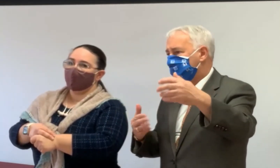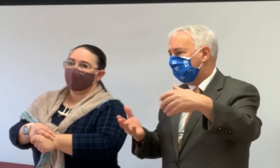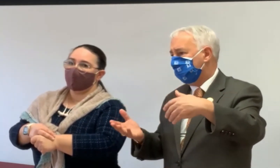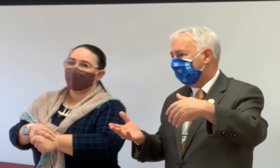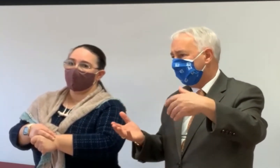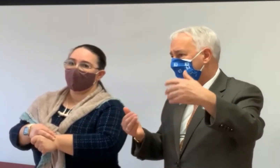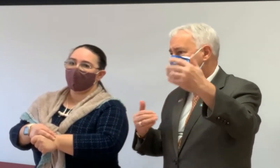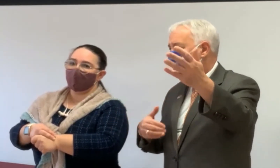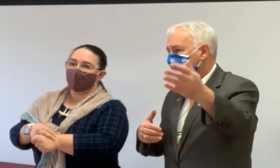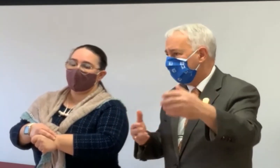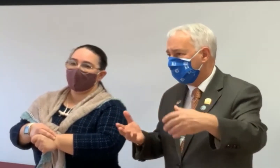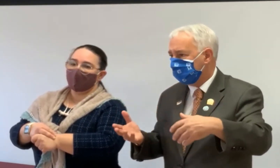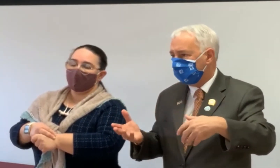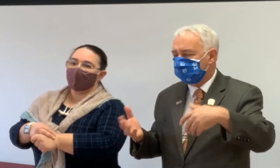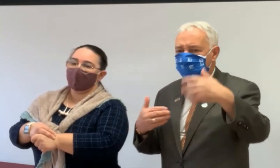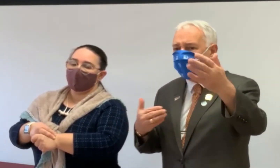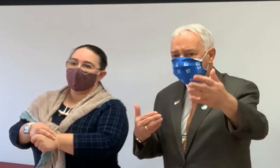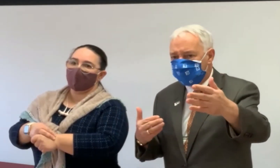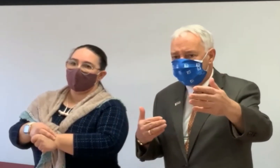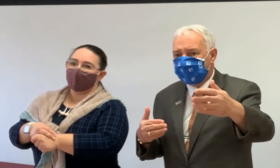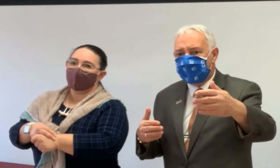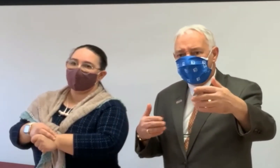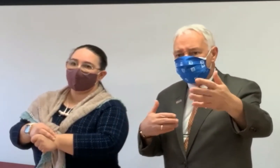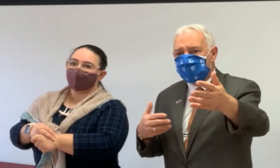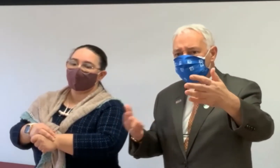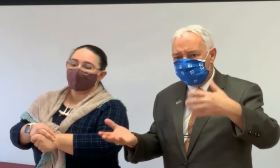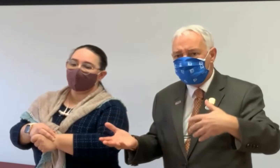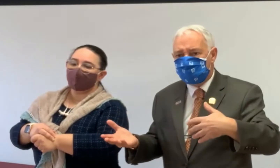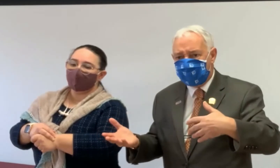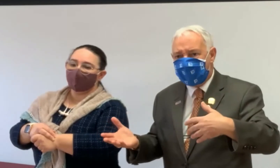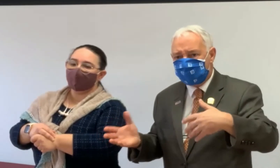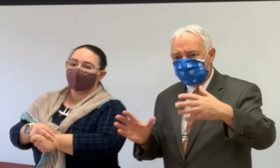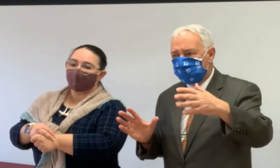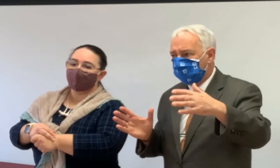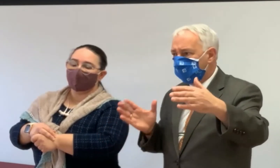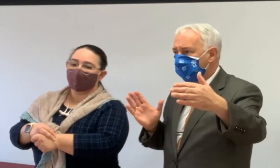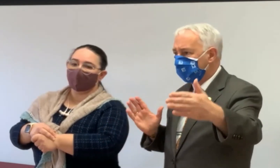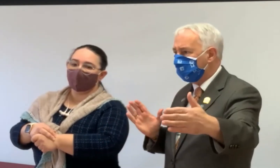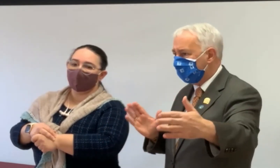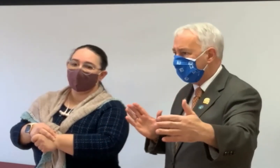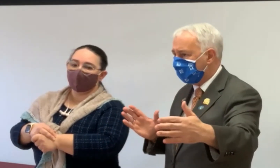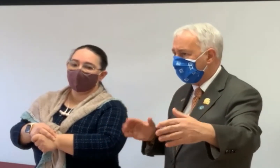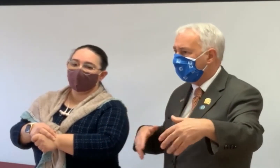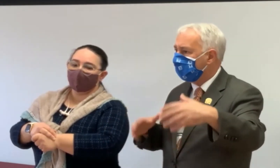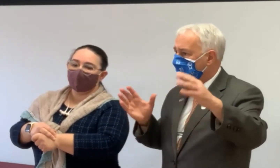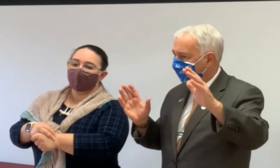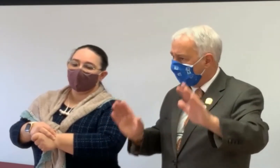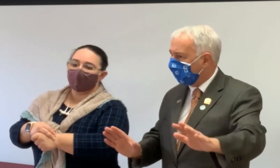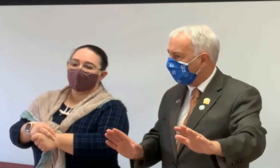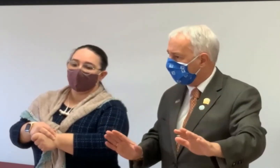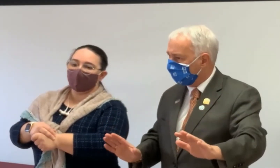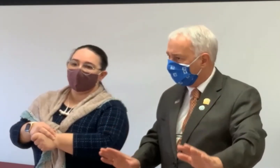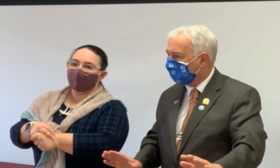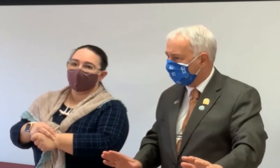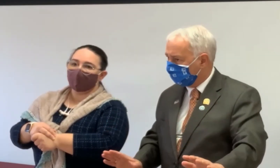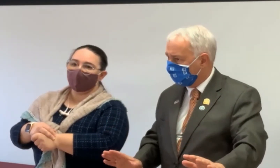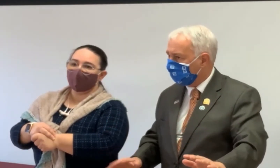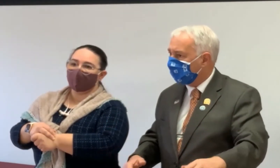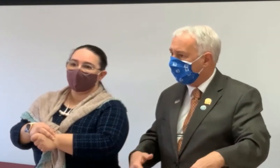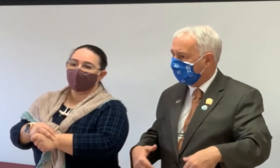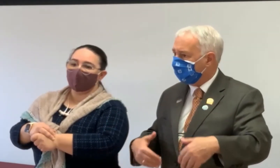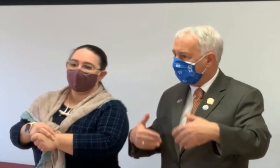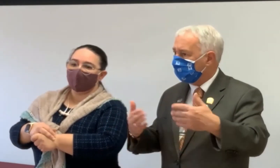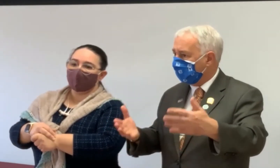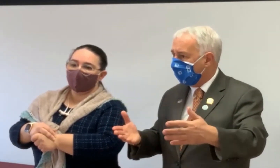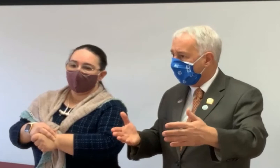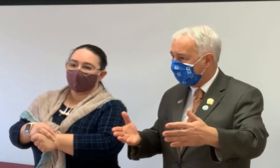rehab for, you know, knee replacement, whatever, as long as you move back into the property within a year, they don't call it due.